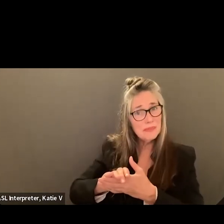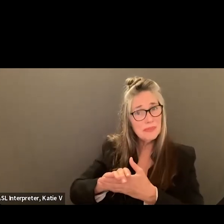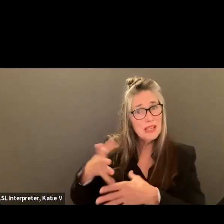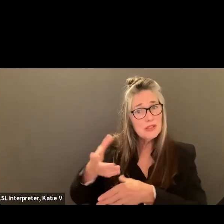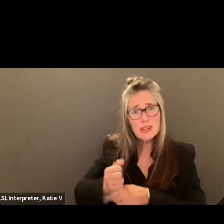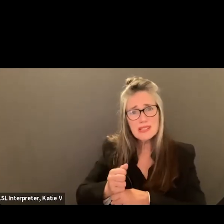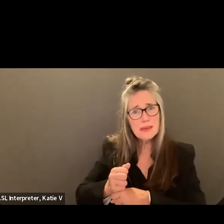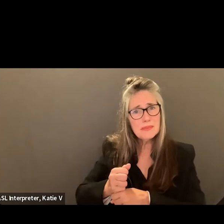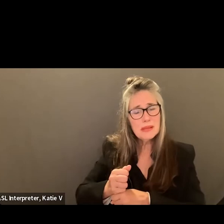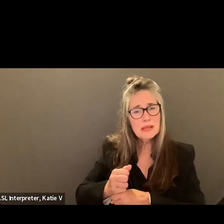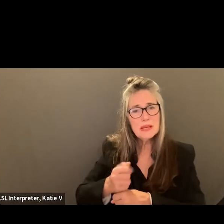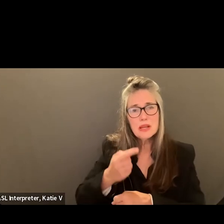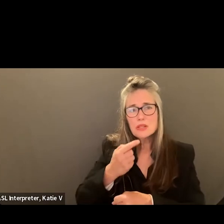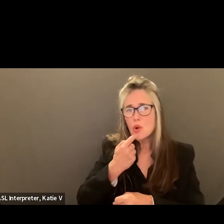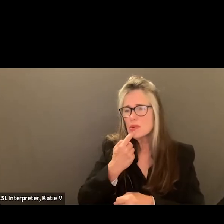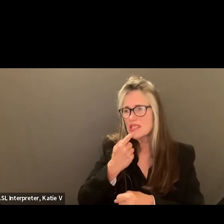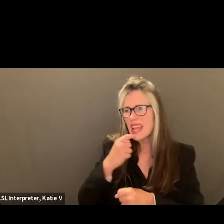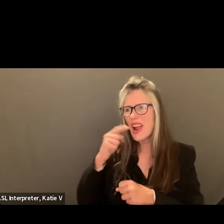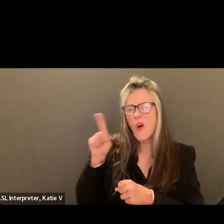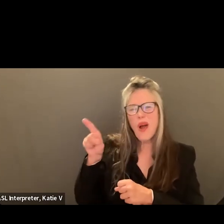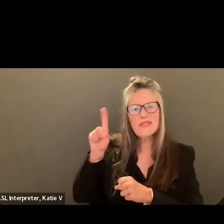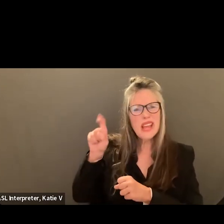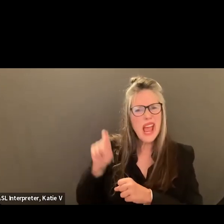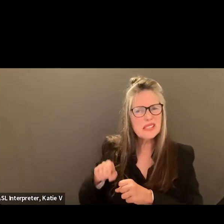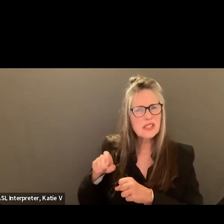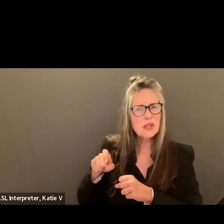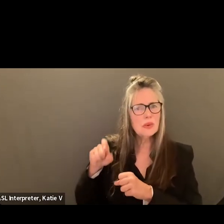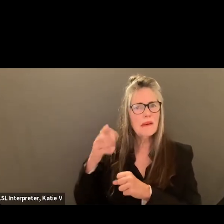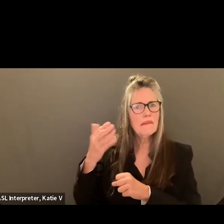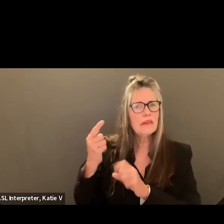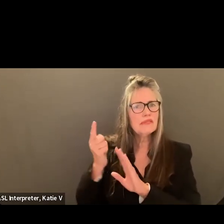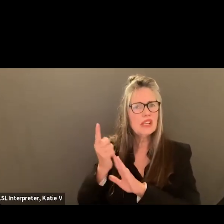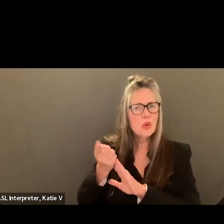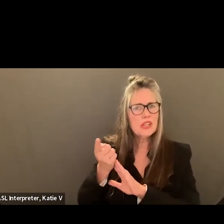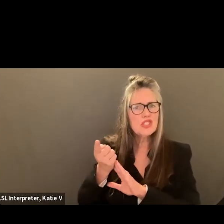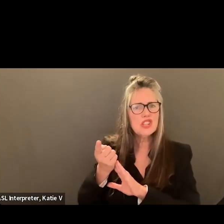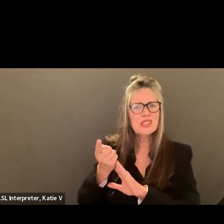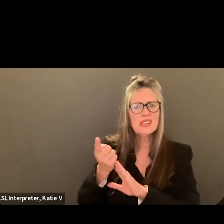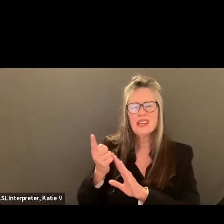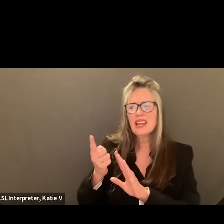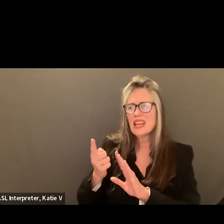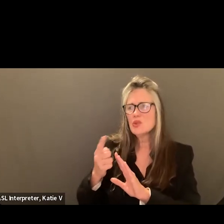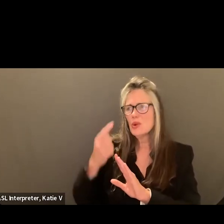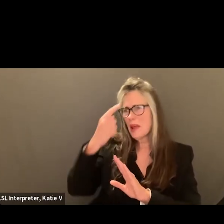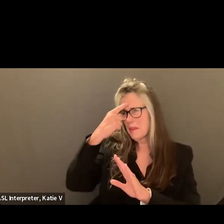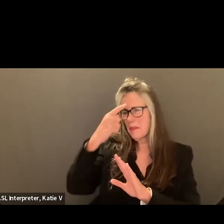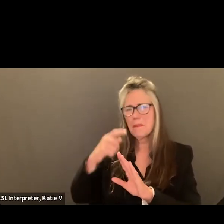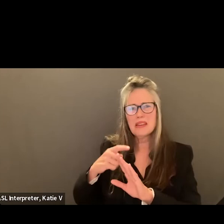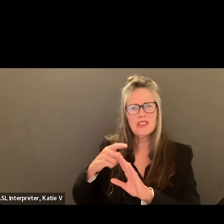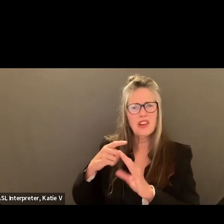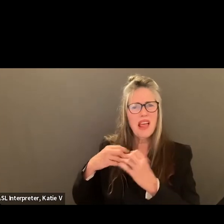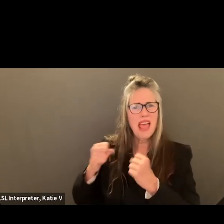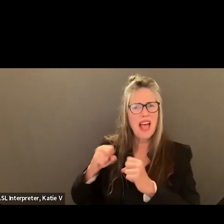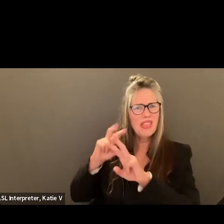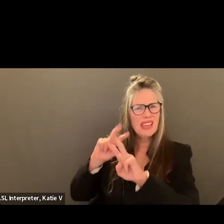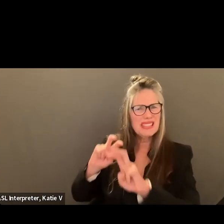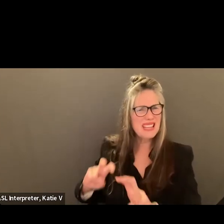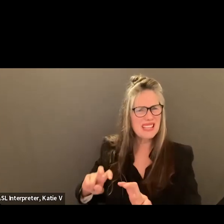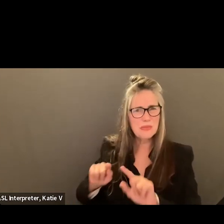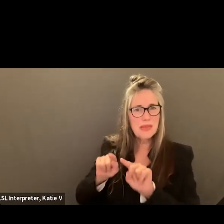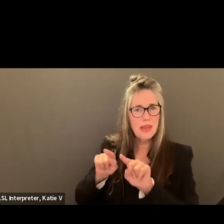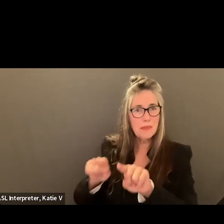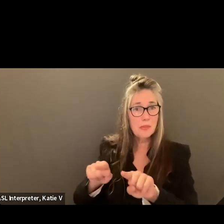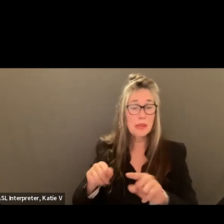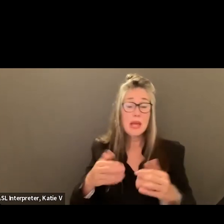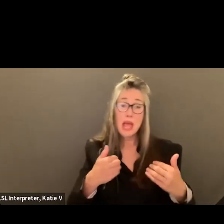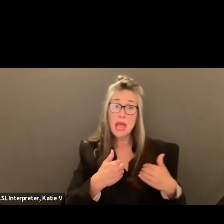know, create these barriers of like, let me ask you 15 questions and try to do the, you know, mental health questionnaire in this moment. And then also in terms of the resources